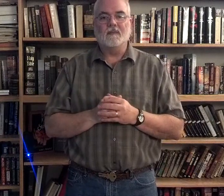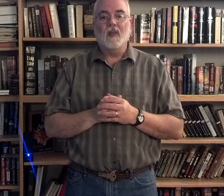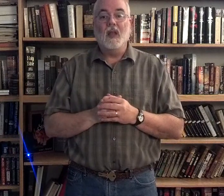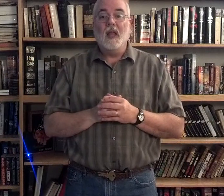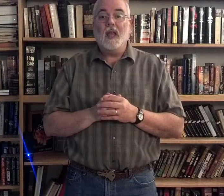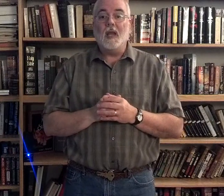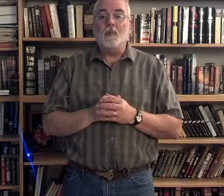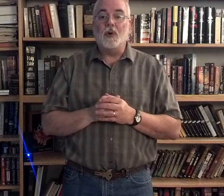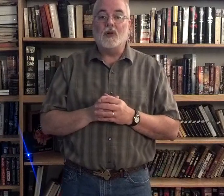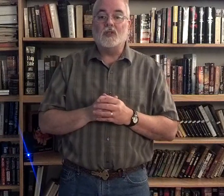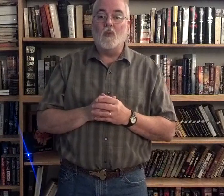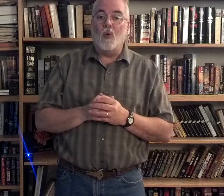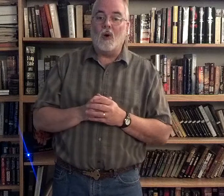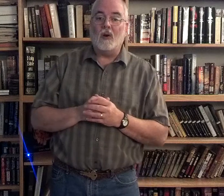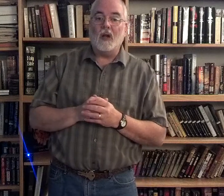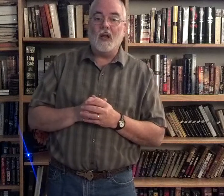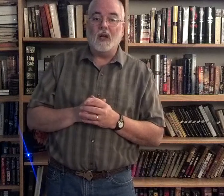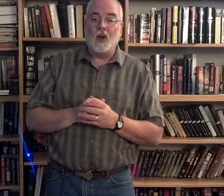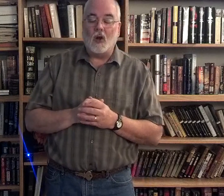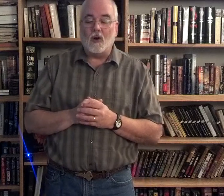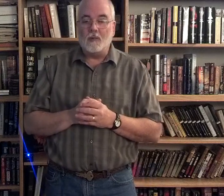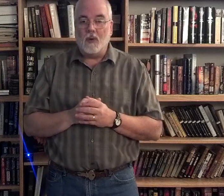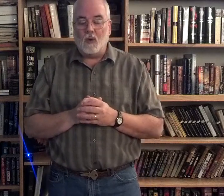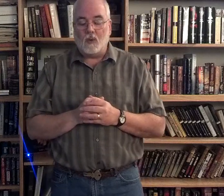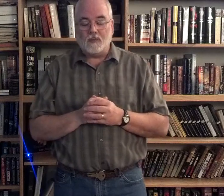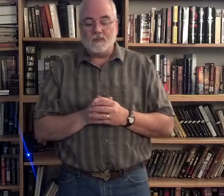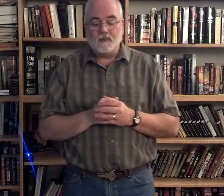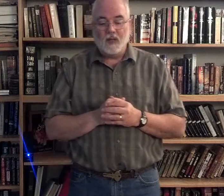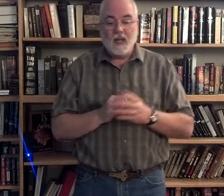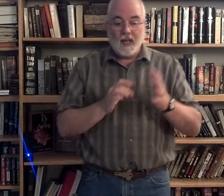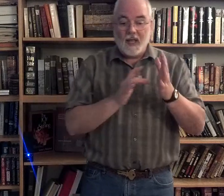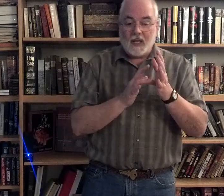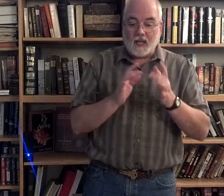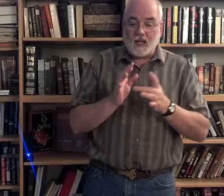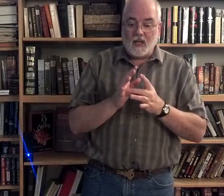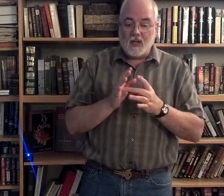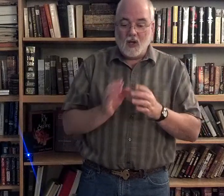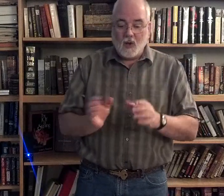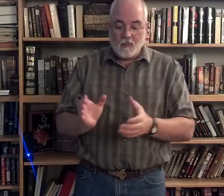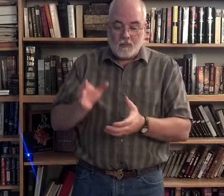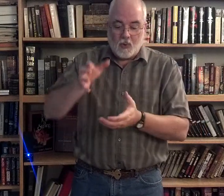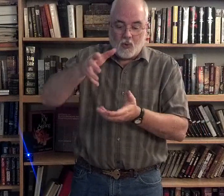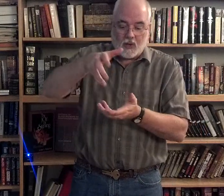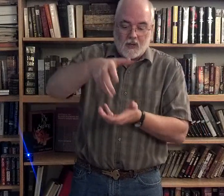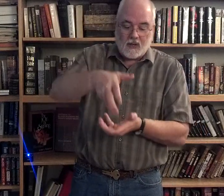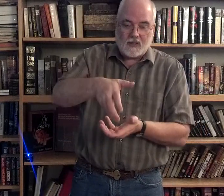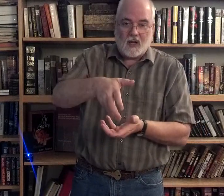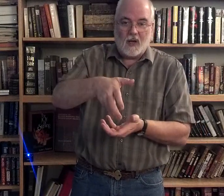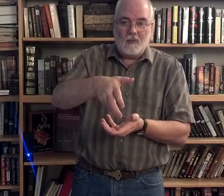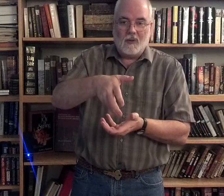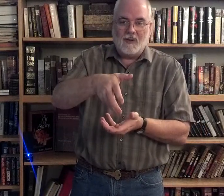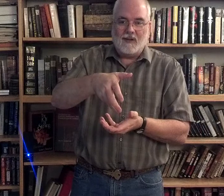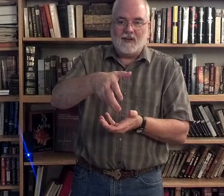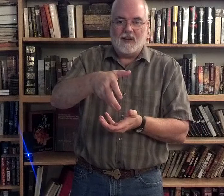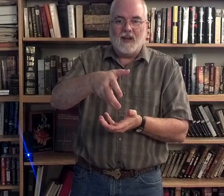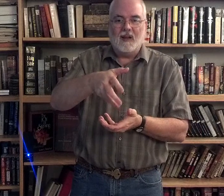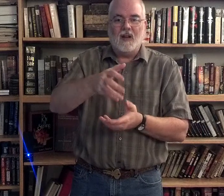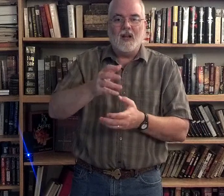He put some water in a large bowl. He put some, and here,